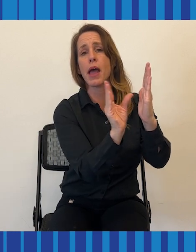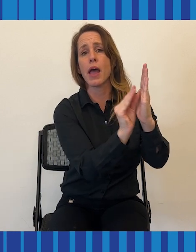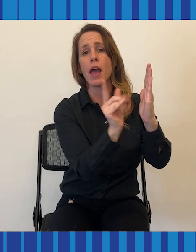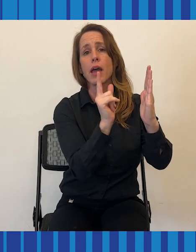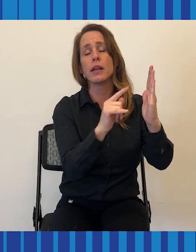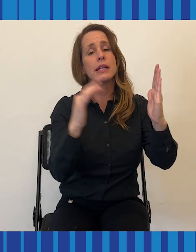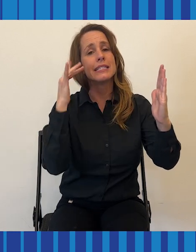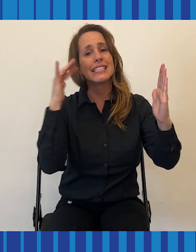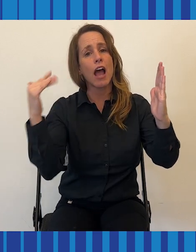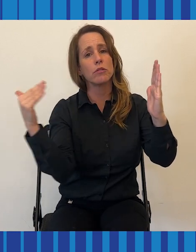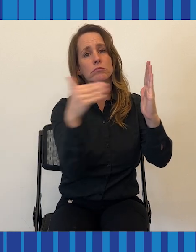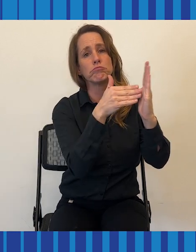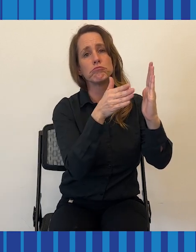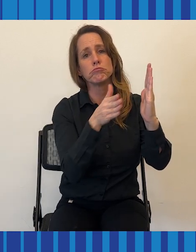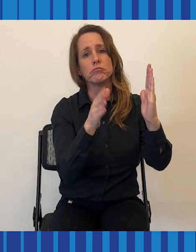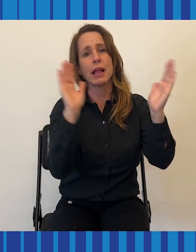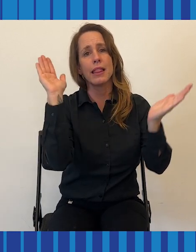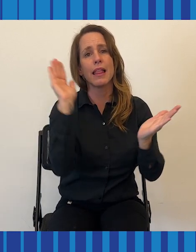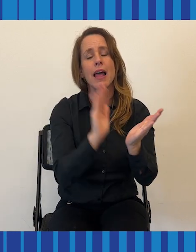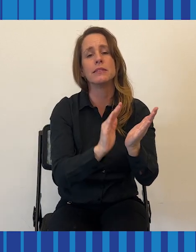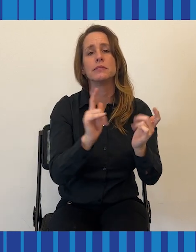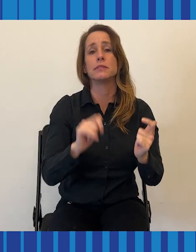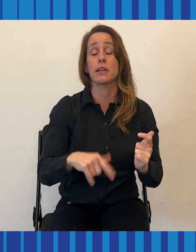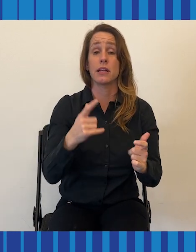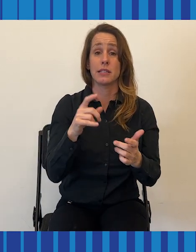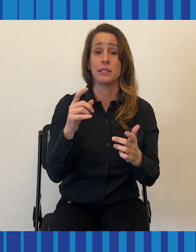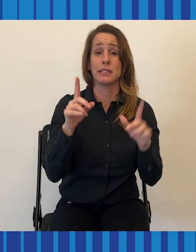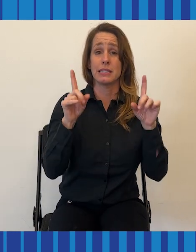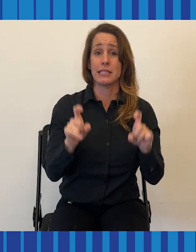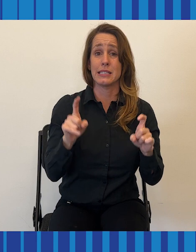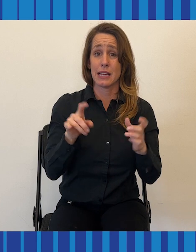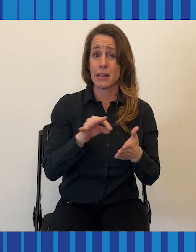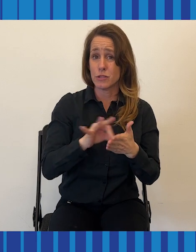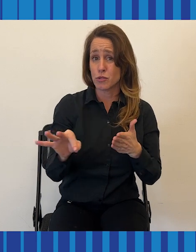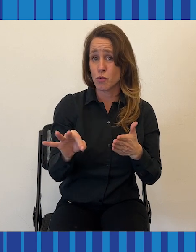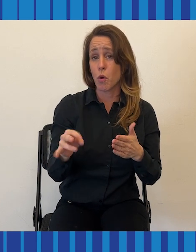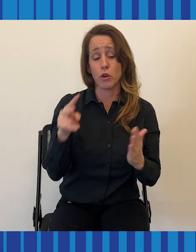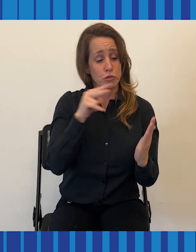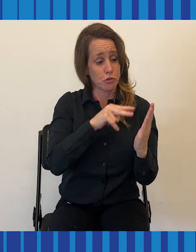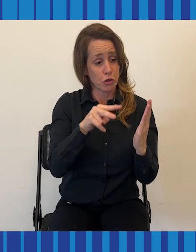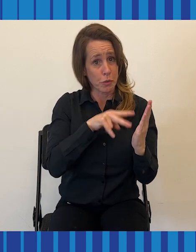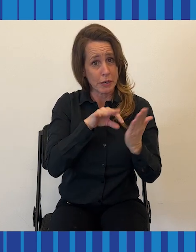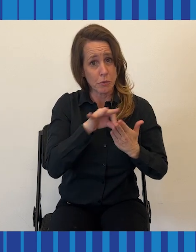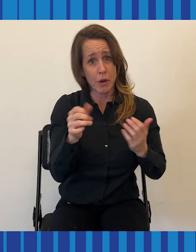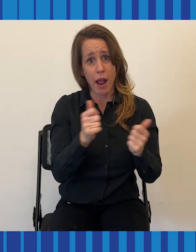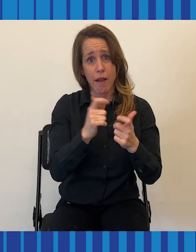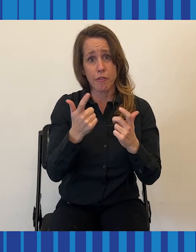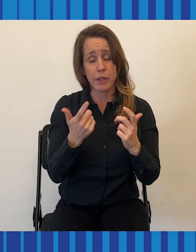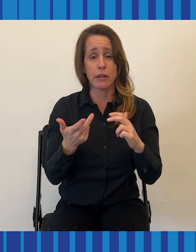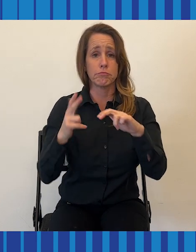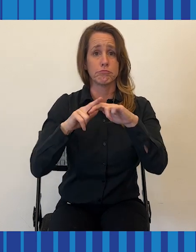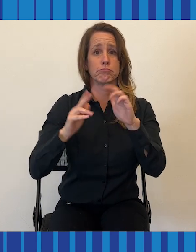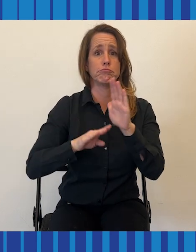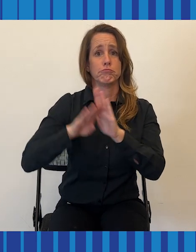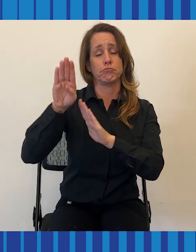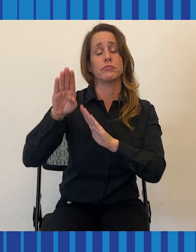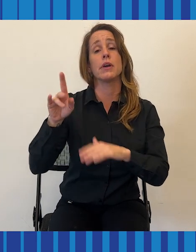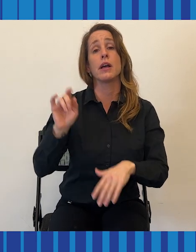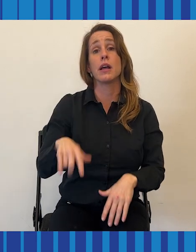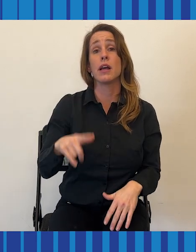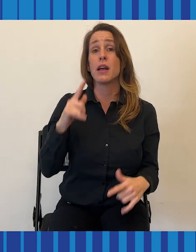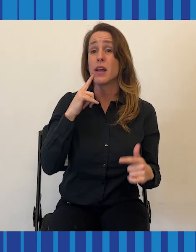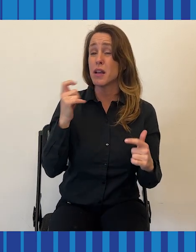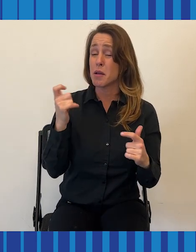test scores and reading scores go up. Hospitals are very loud, intrusive